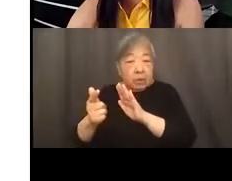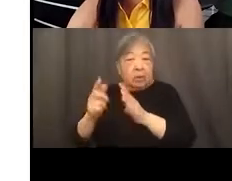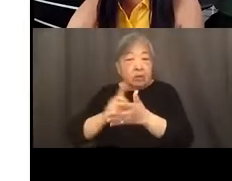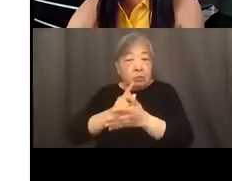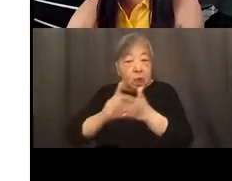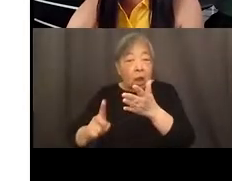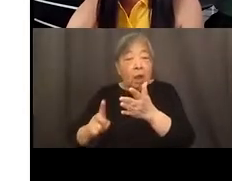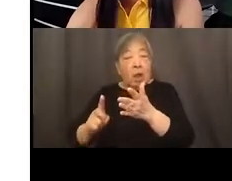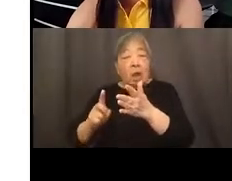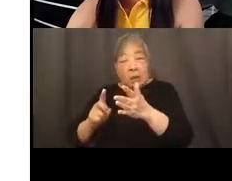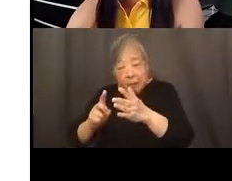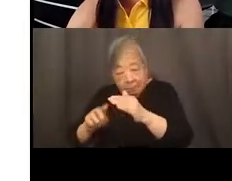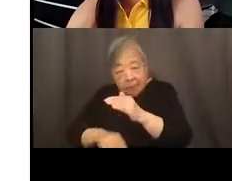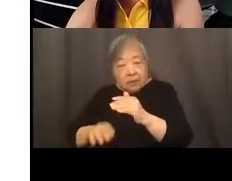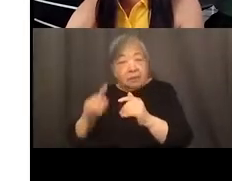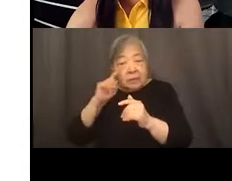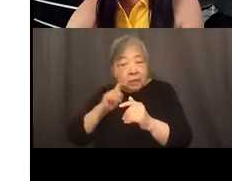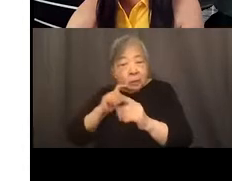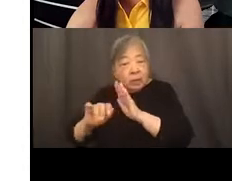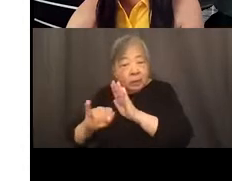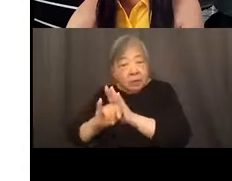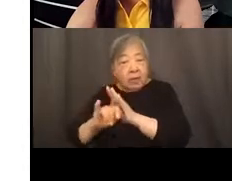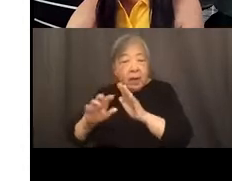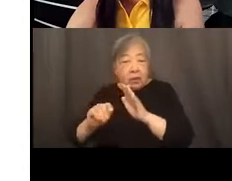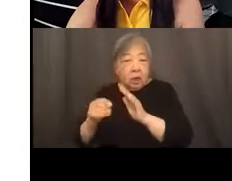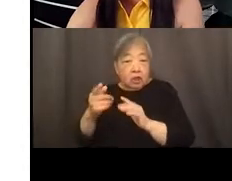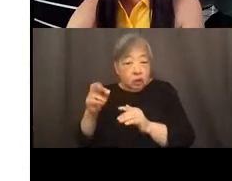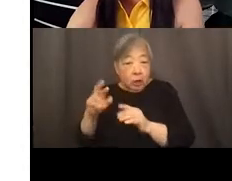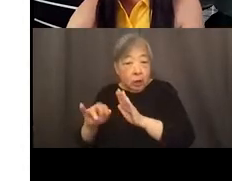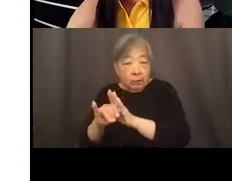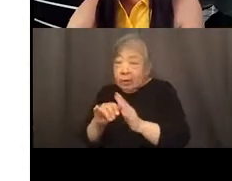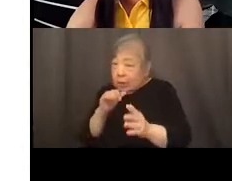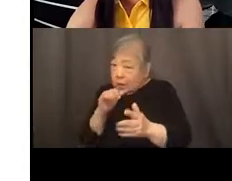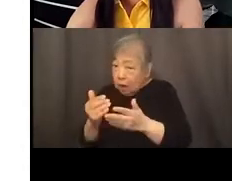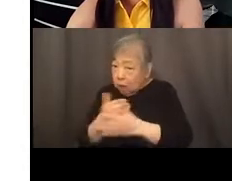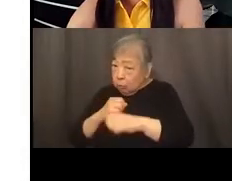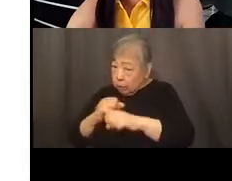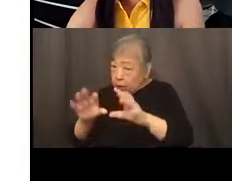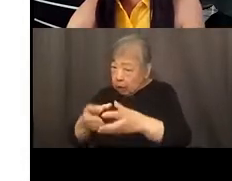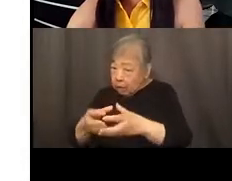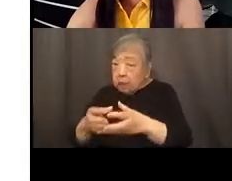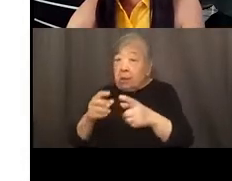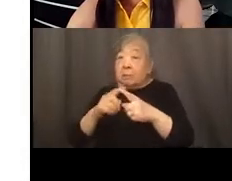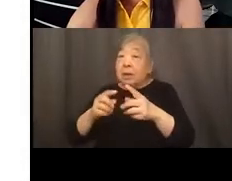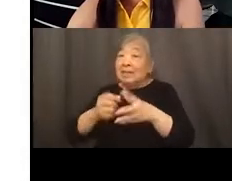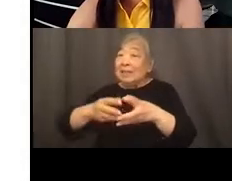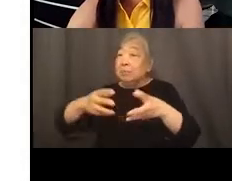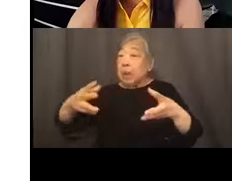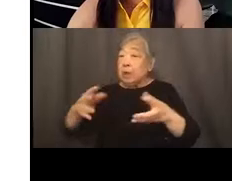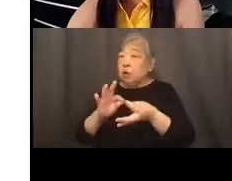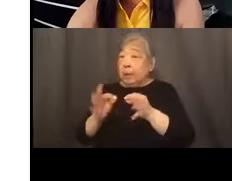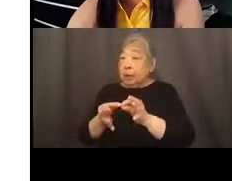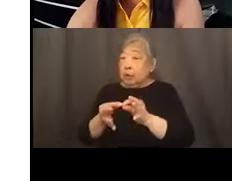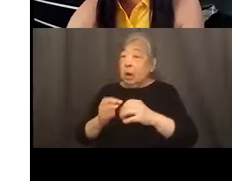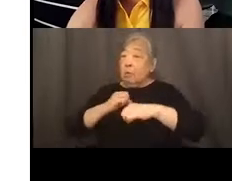and gender identity. And these are not new protected classes, but instead an expanded interpretation of the protections